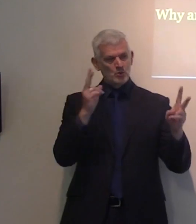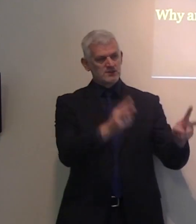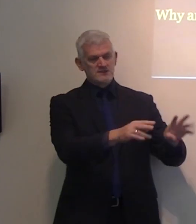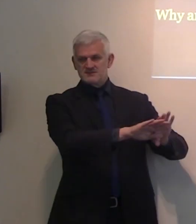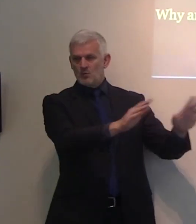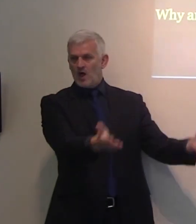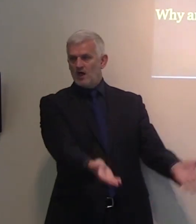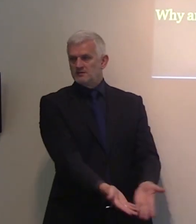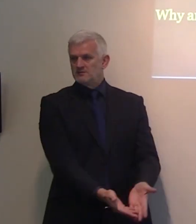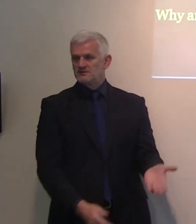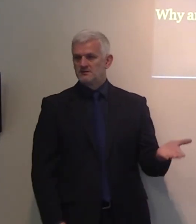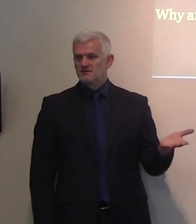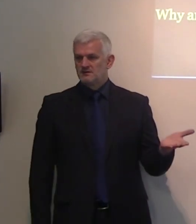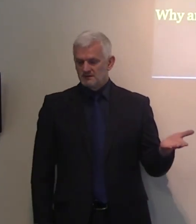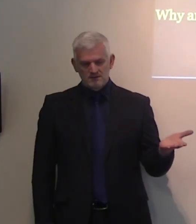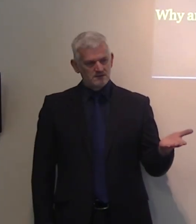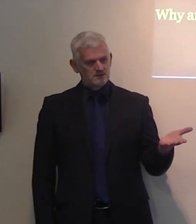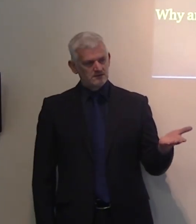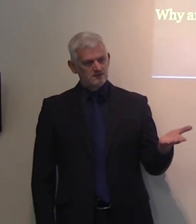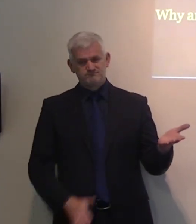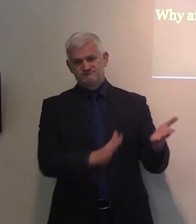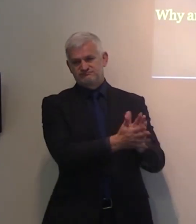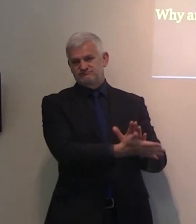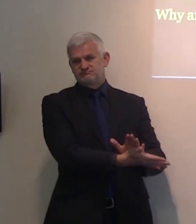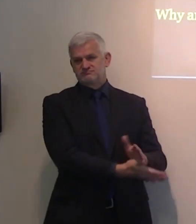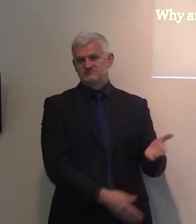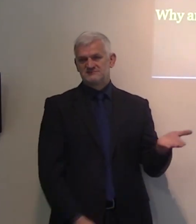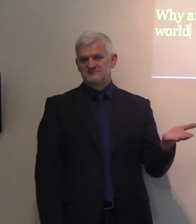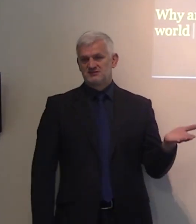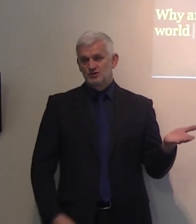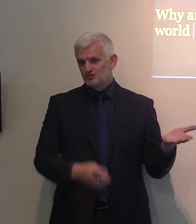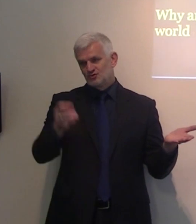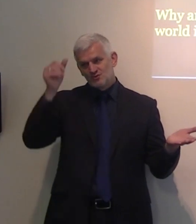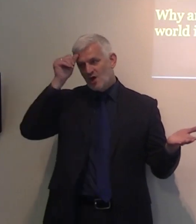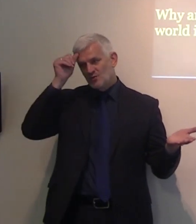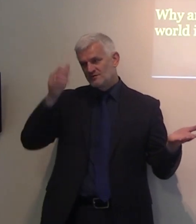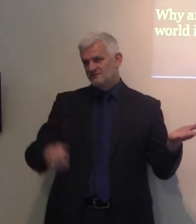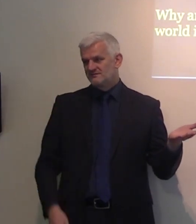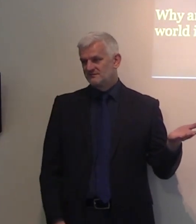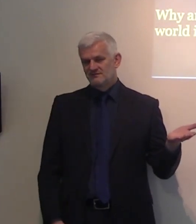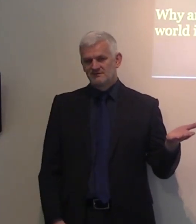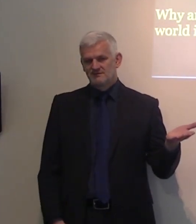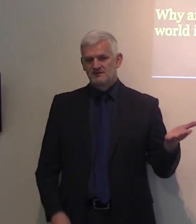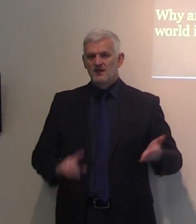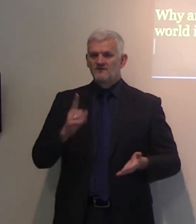you don't need me to tell you, it's a corrupted world. And 1 John 2, verse 17 says,